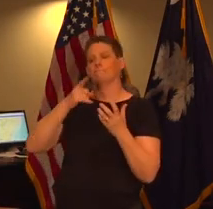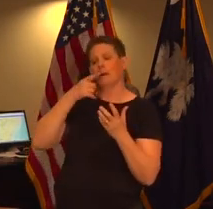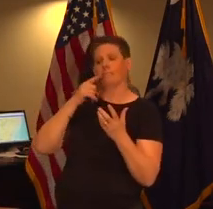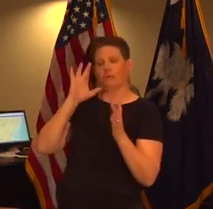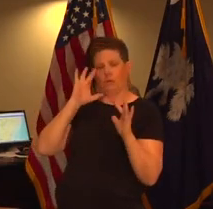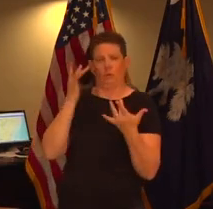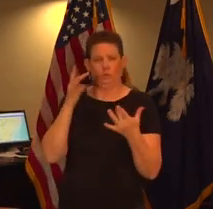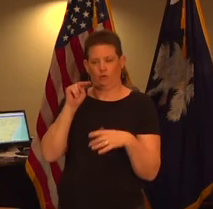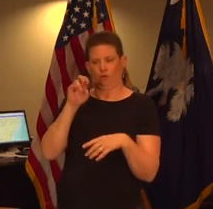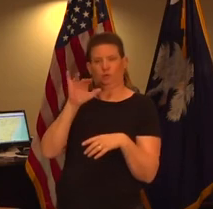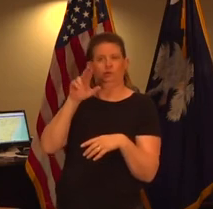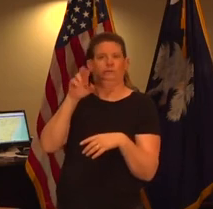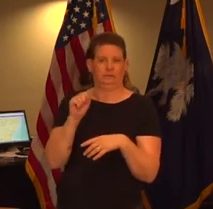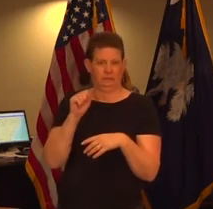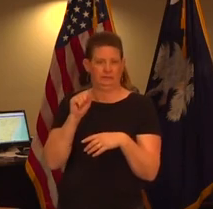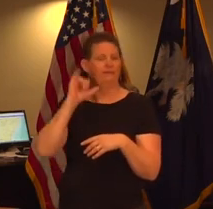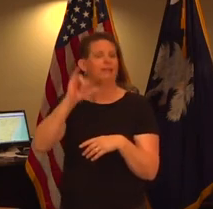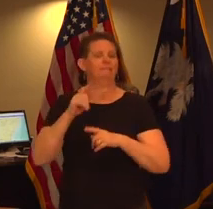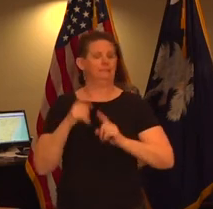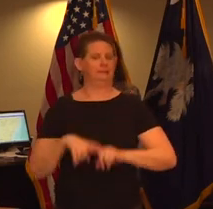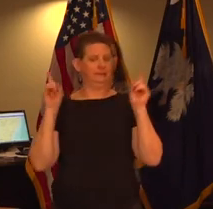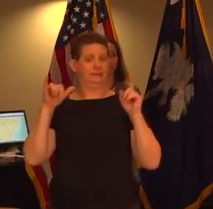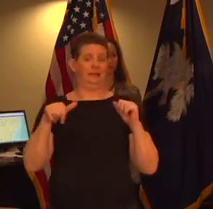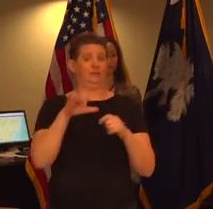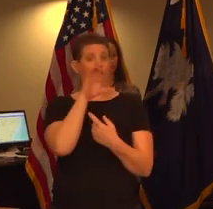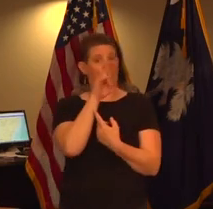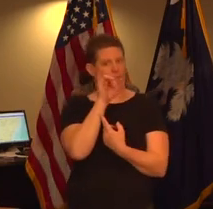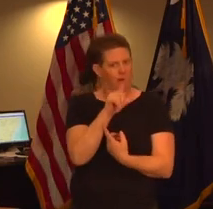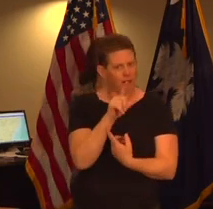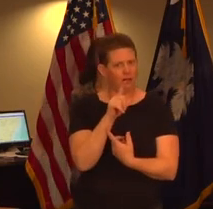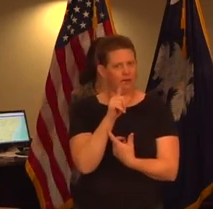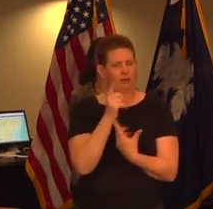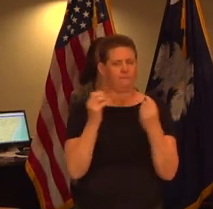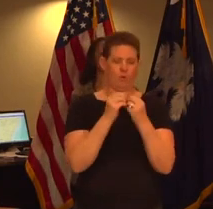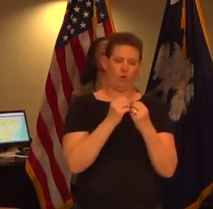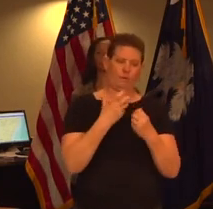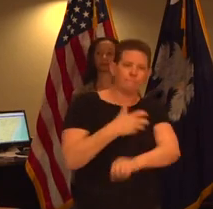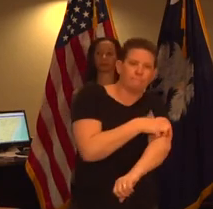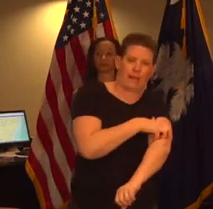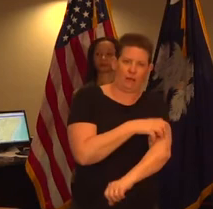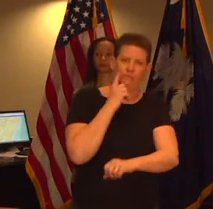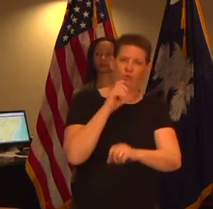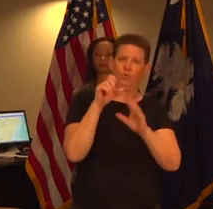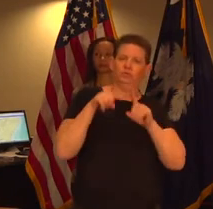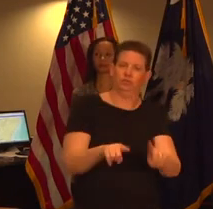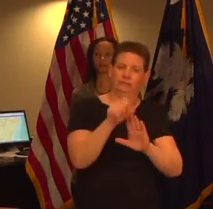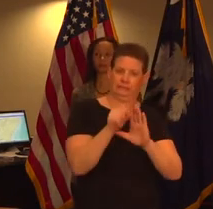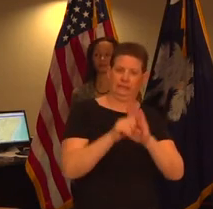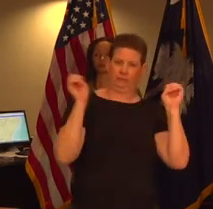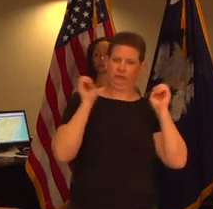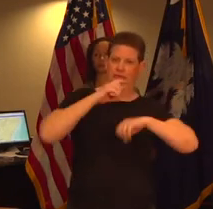proceeding except this is a criminal one that is available during states of emergency like this one but again it